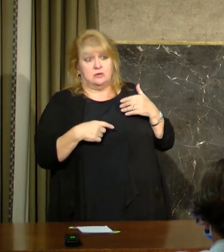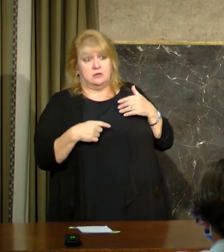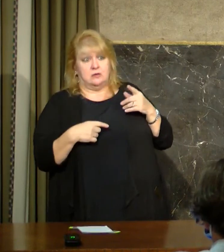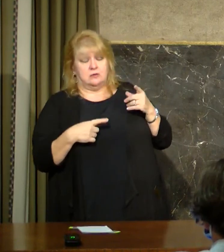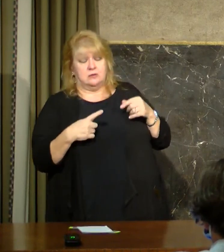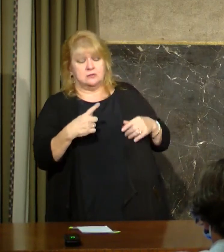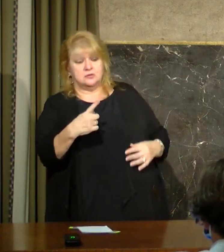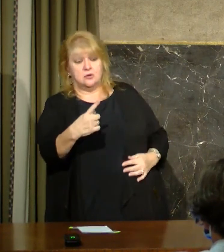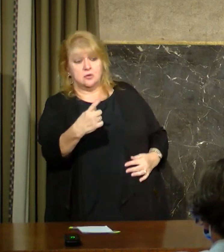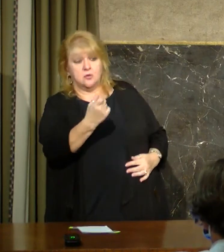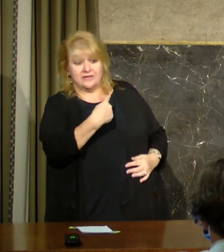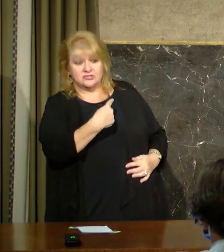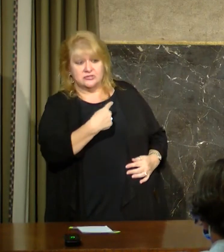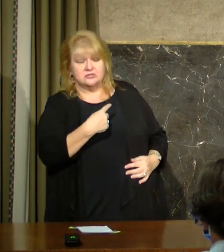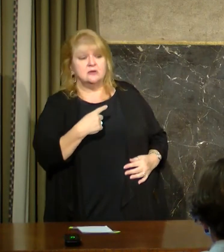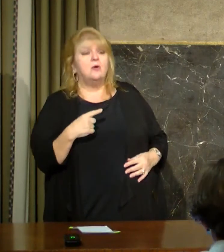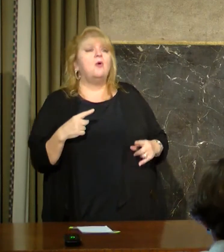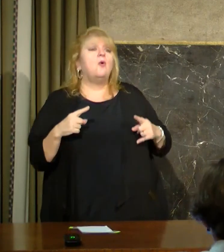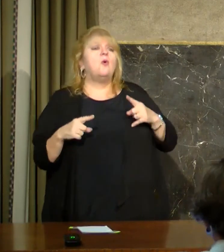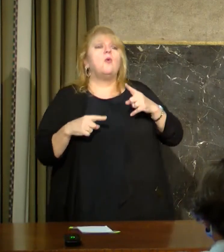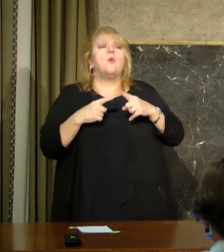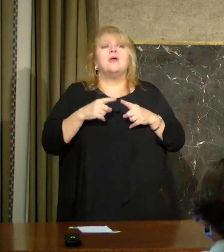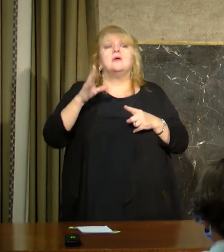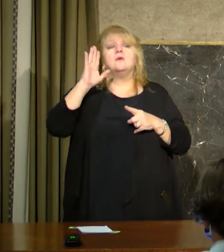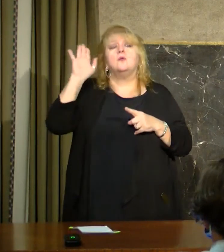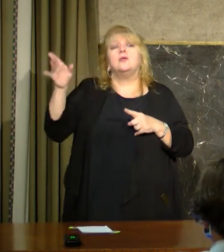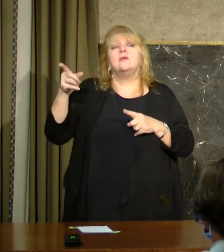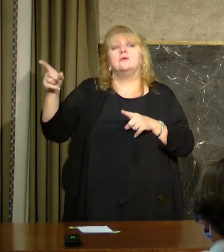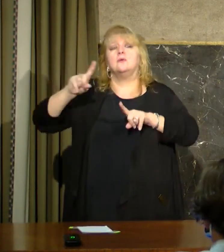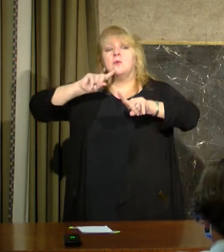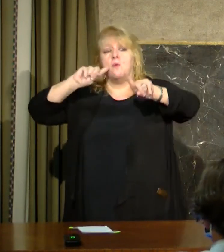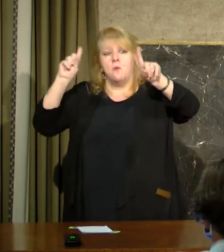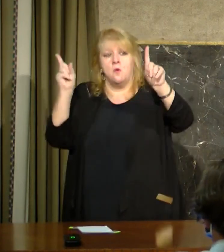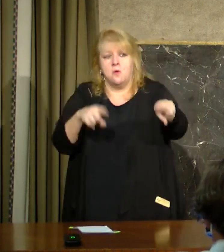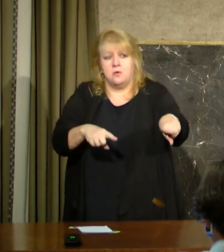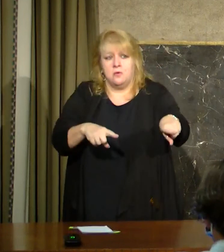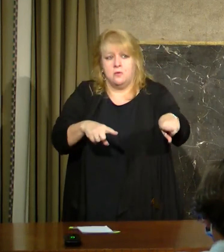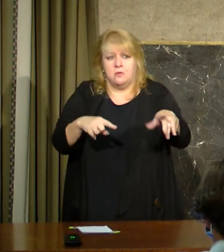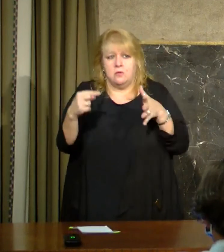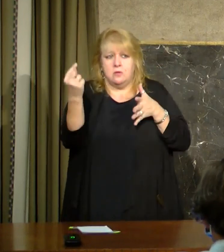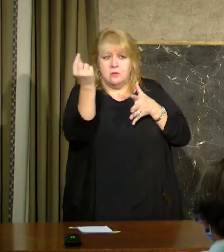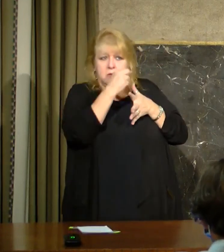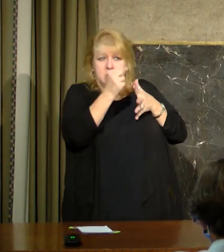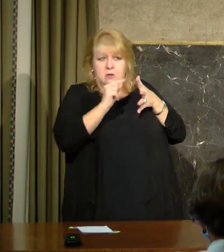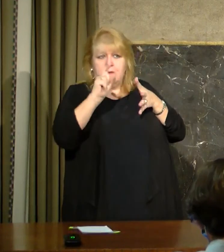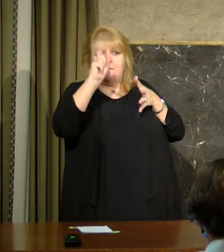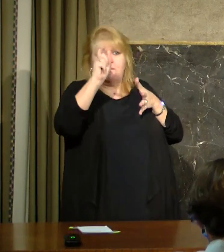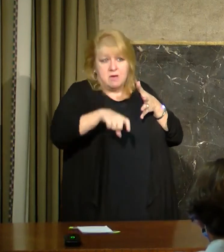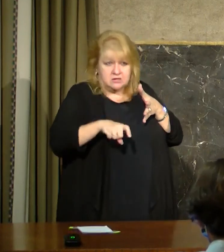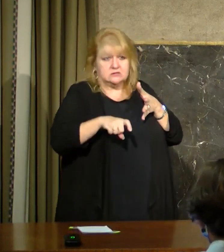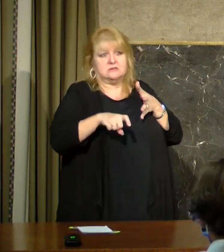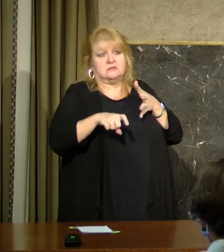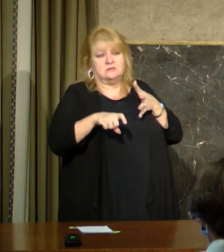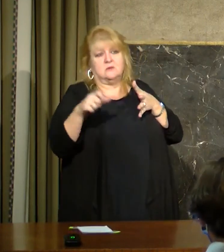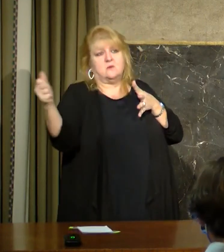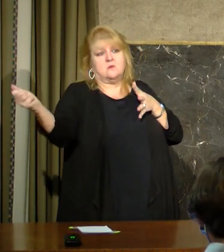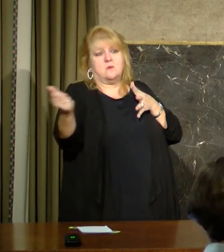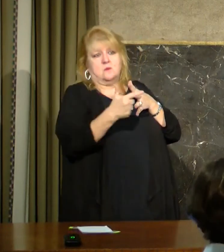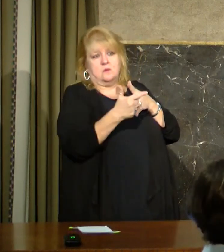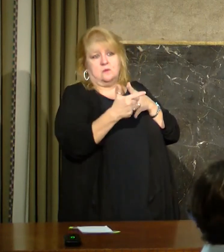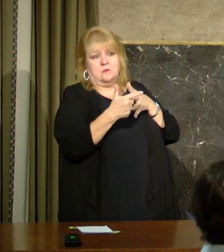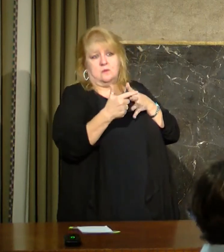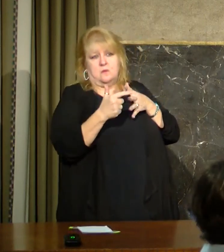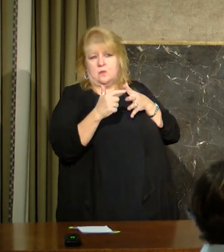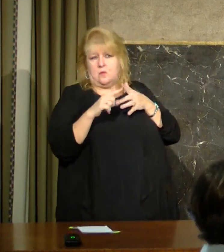But it sort of begs the question – and this is a different application of something that I